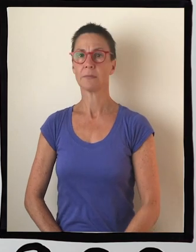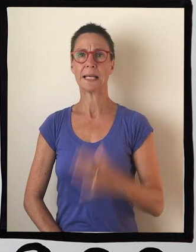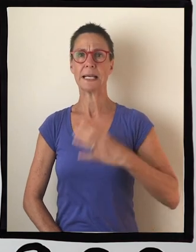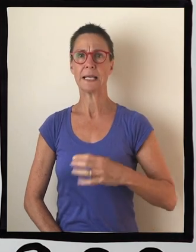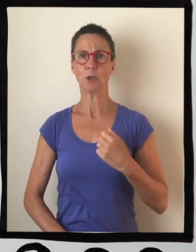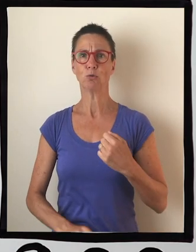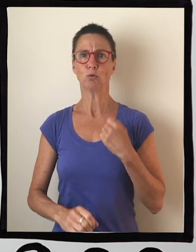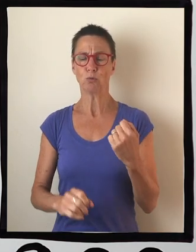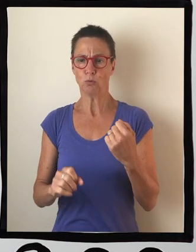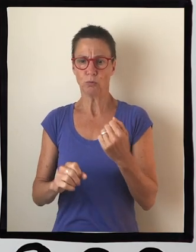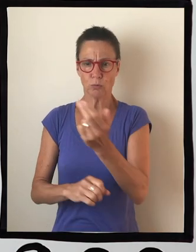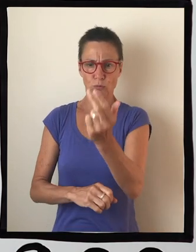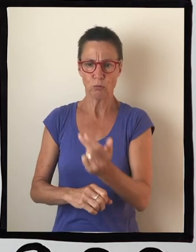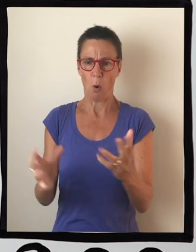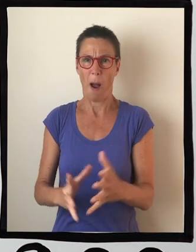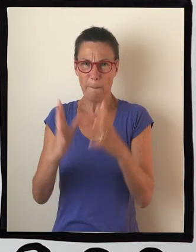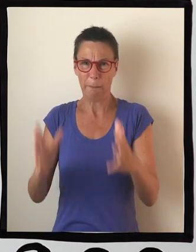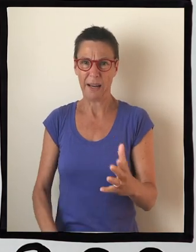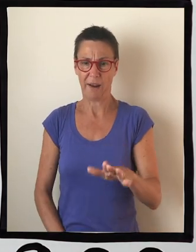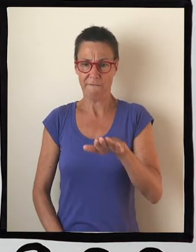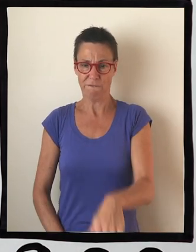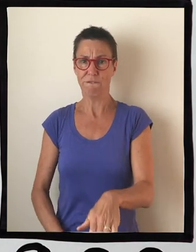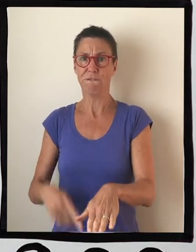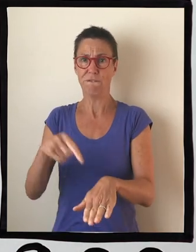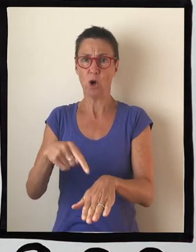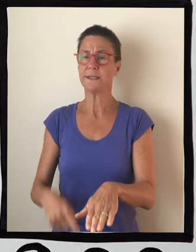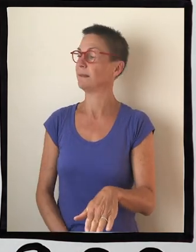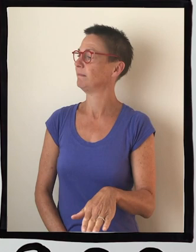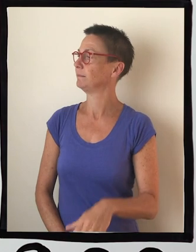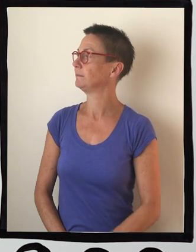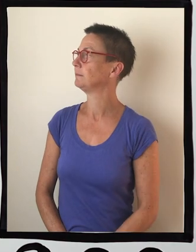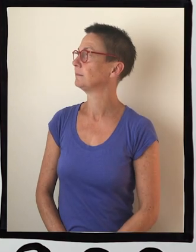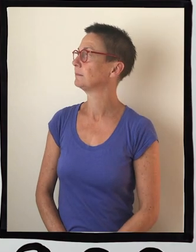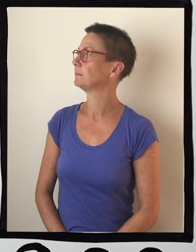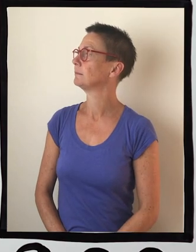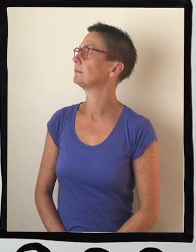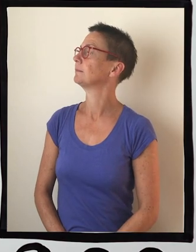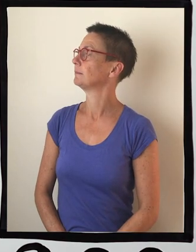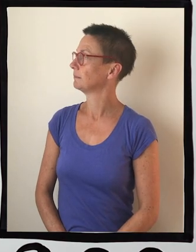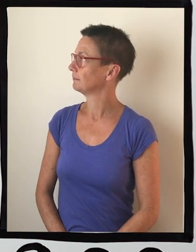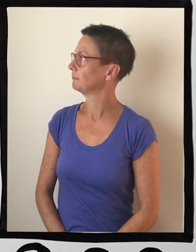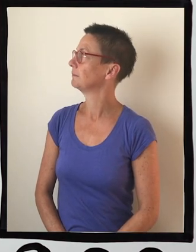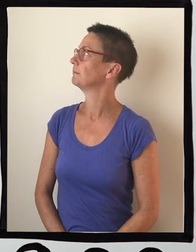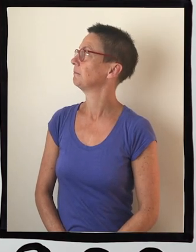giant foot. Okay, so here we go. Big toe. One. It's a biggie. Two. Three.